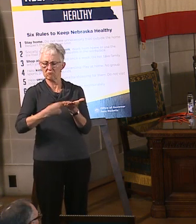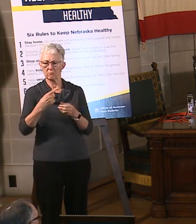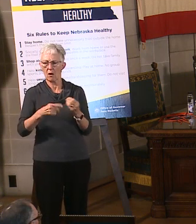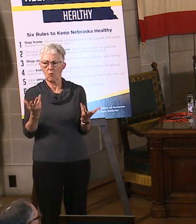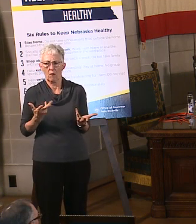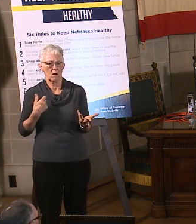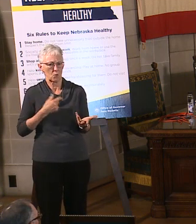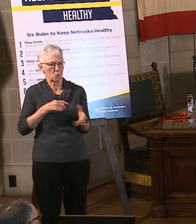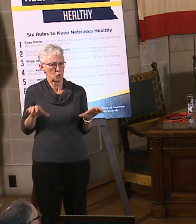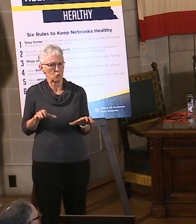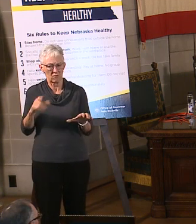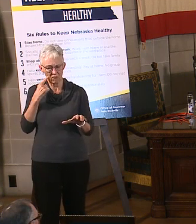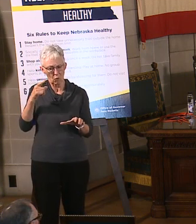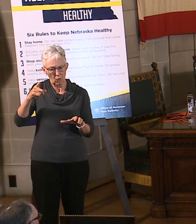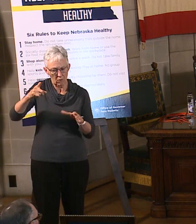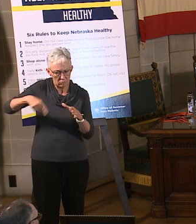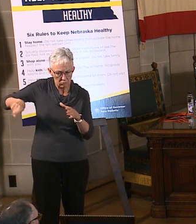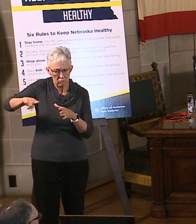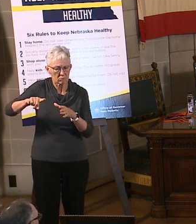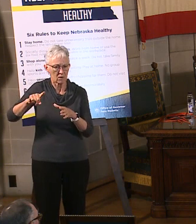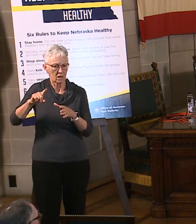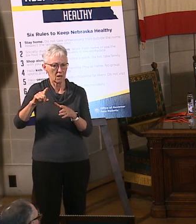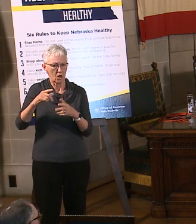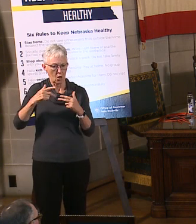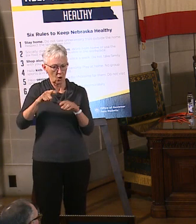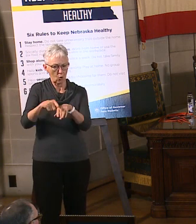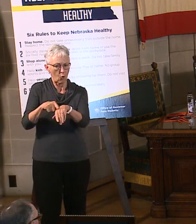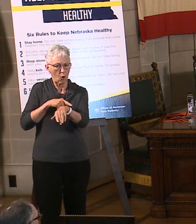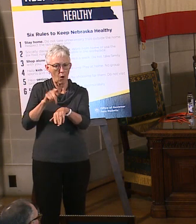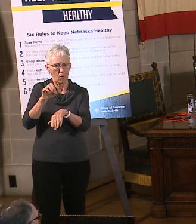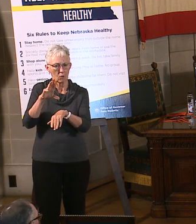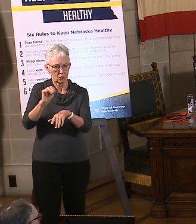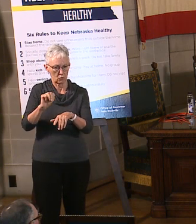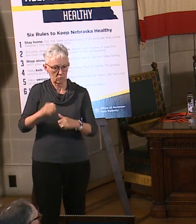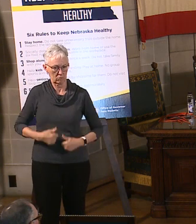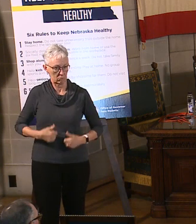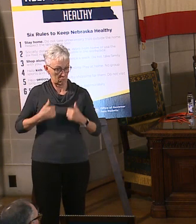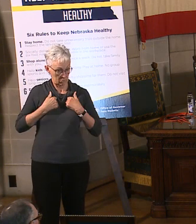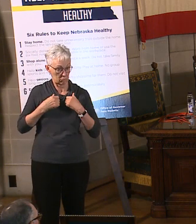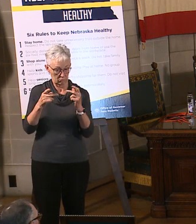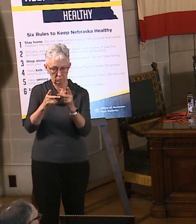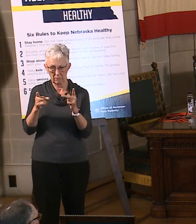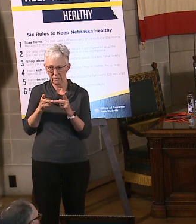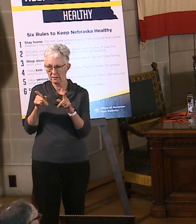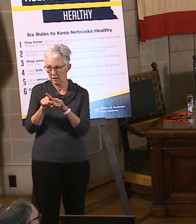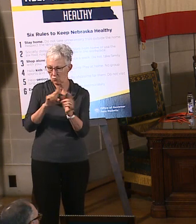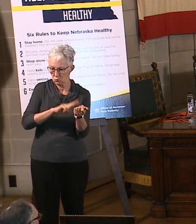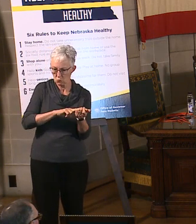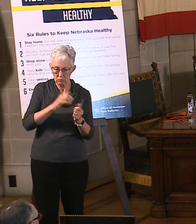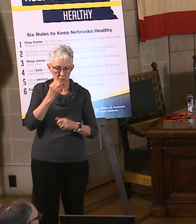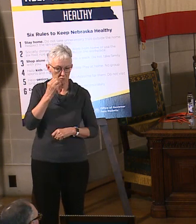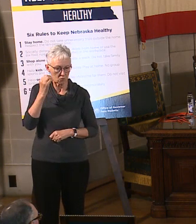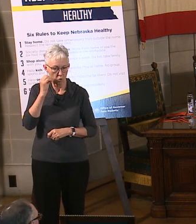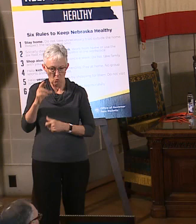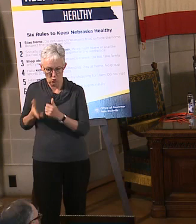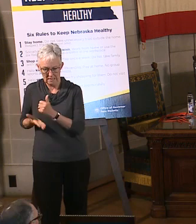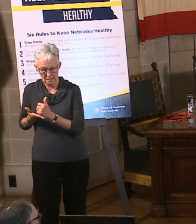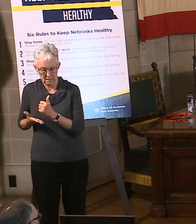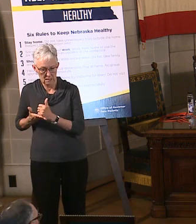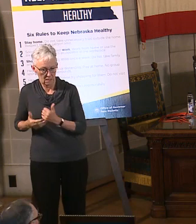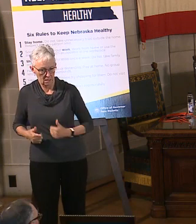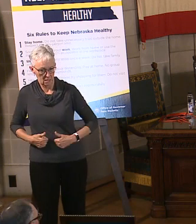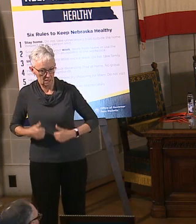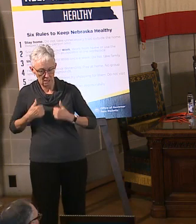and asking them to come back with that additional plan for the rest of the year on how they're going to manage the coronavirus, how they're going to manage things such as